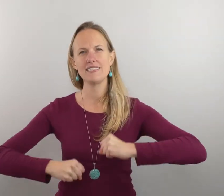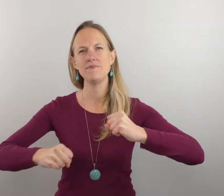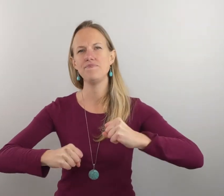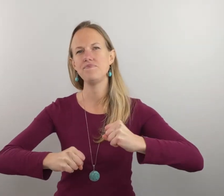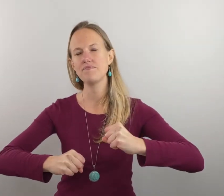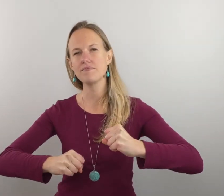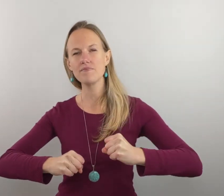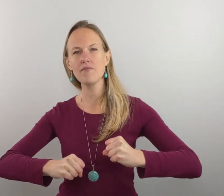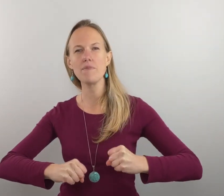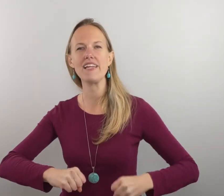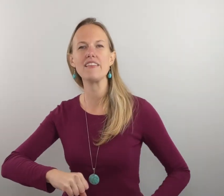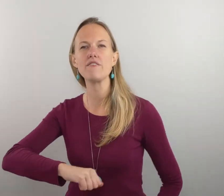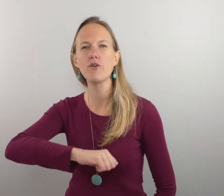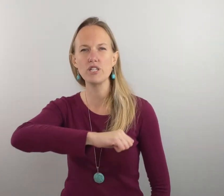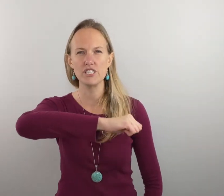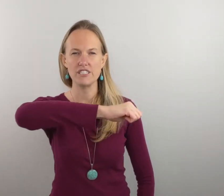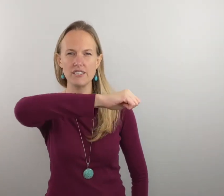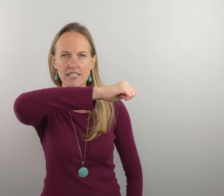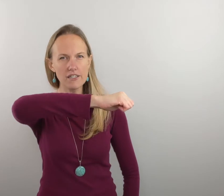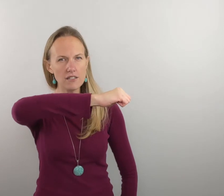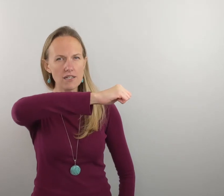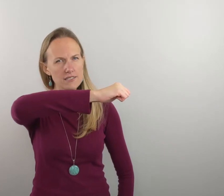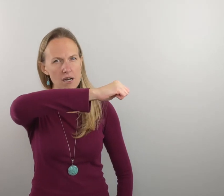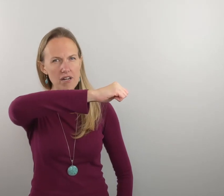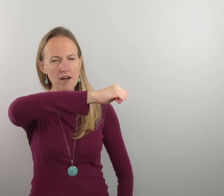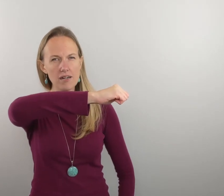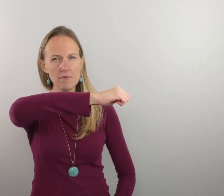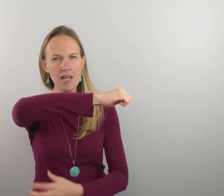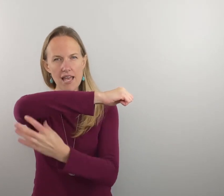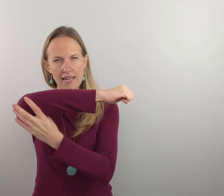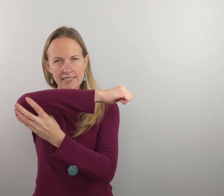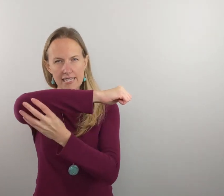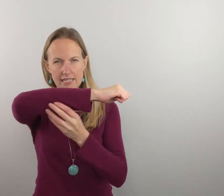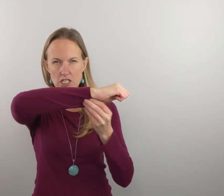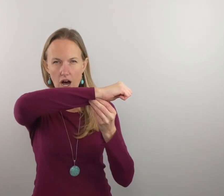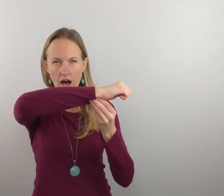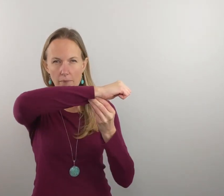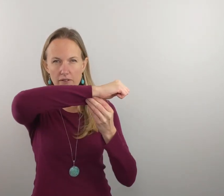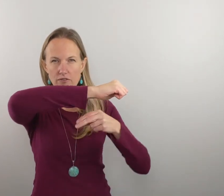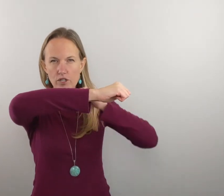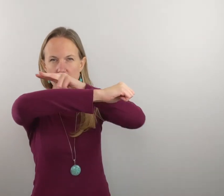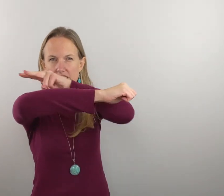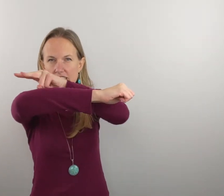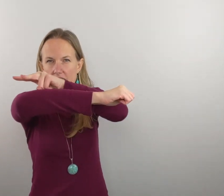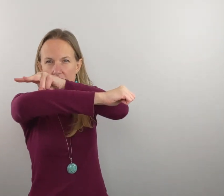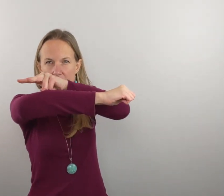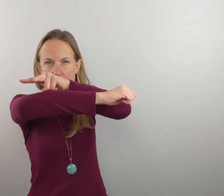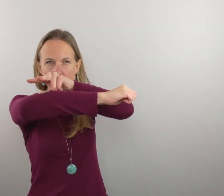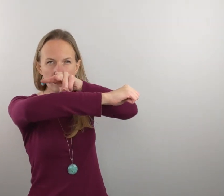mighty and then fortress you're going to take your non-dominant arm and it's like the top of the fortress and then with your